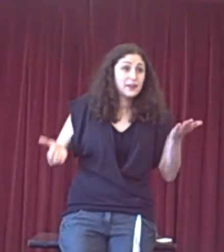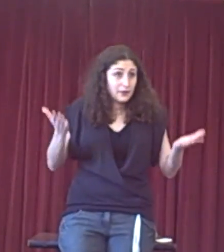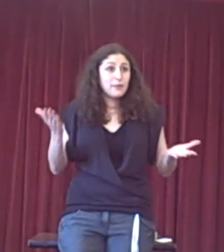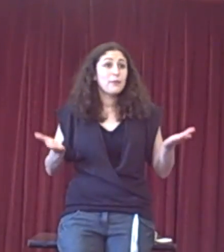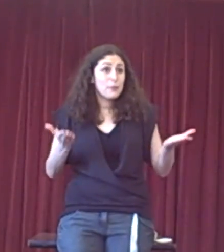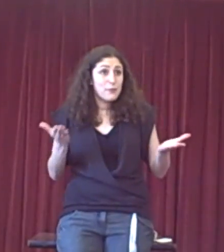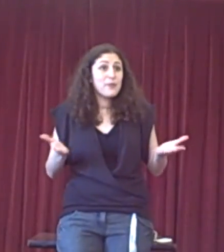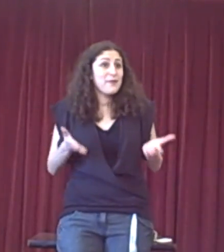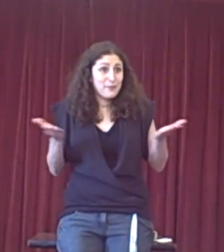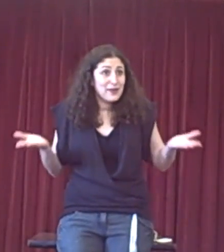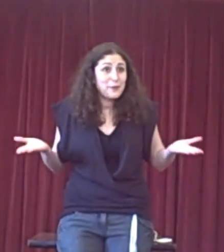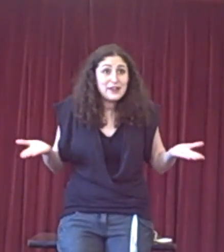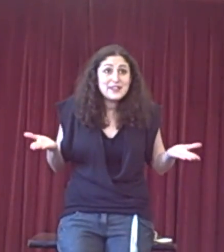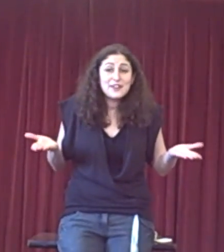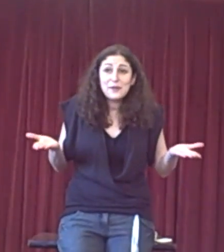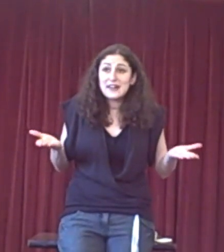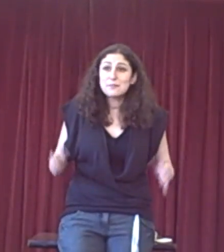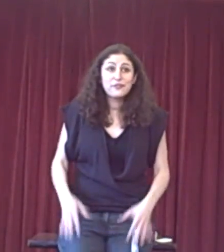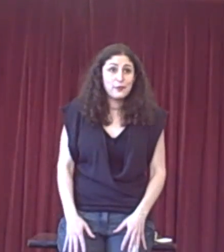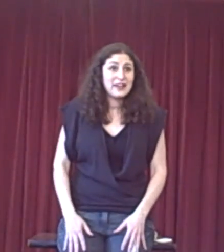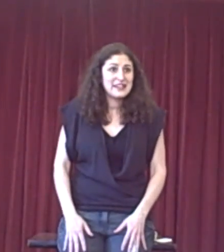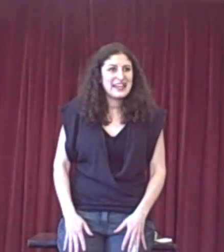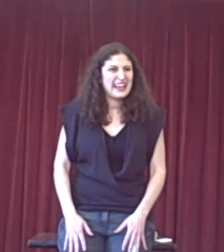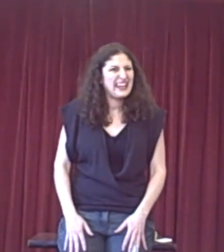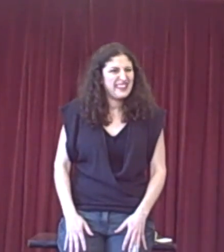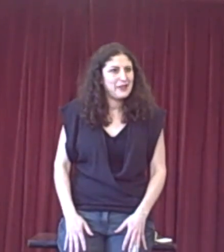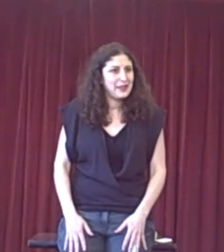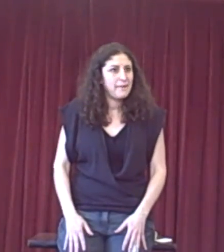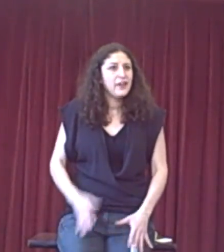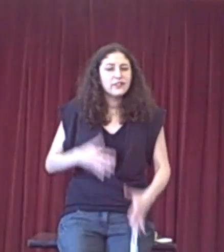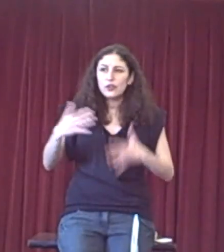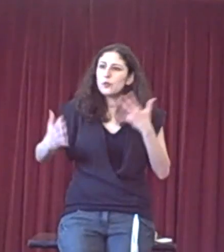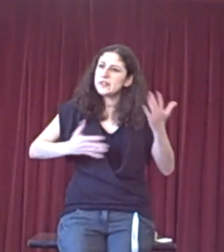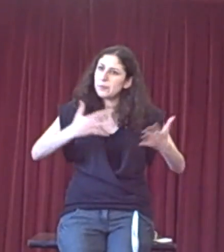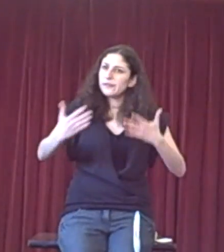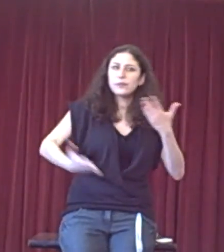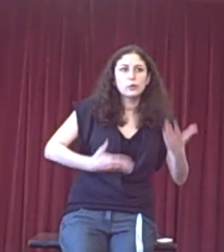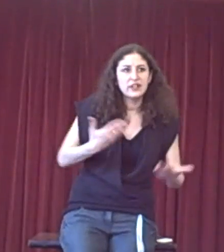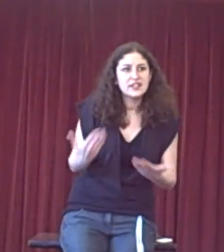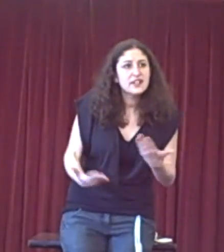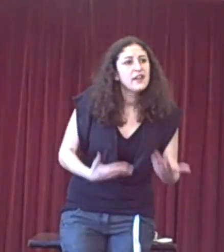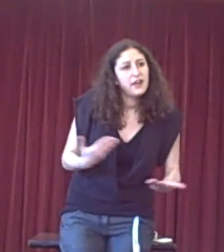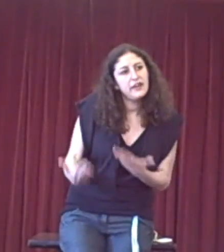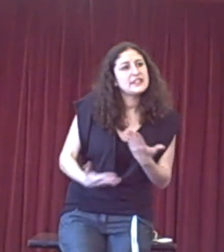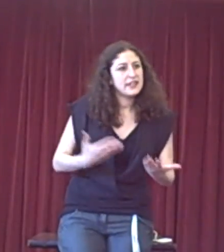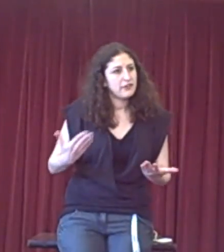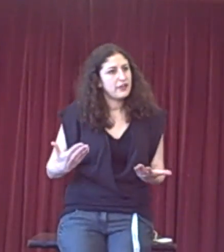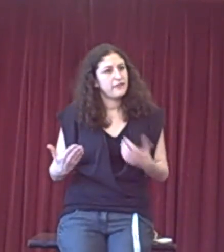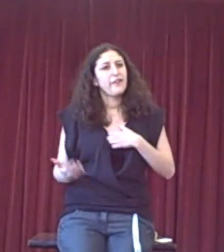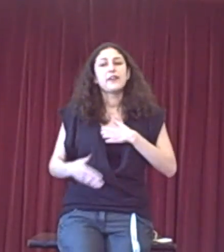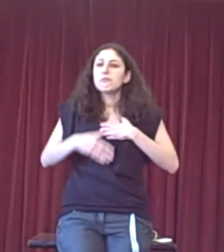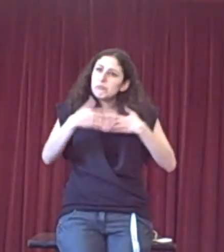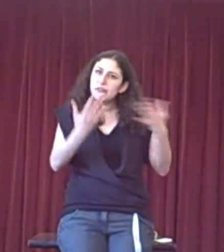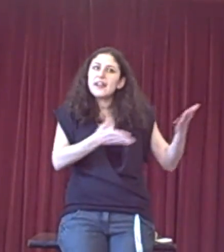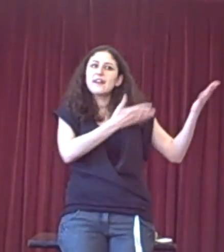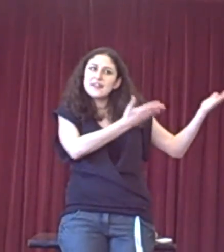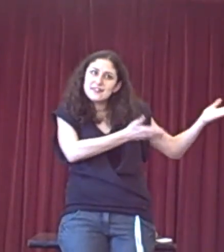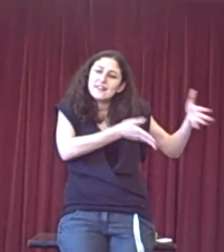we need to know what it is before we can attack it in that way. So you can almost put forward an idea of recognising that